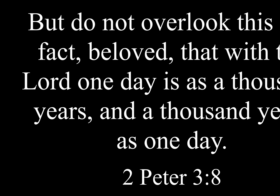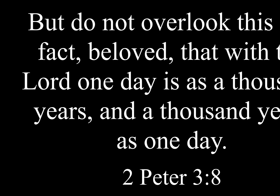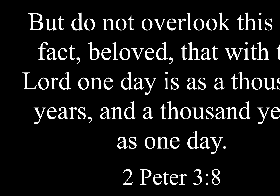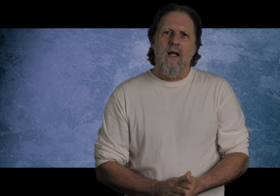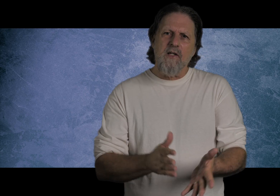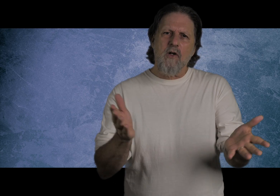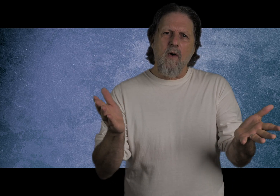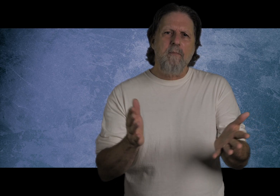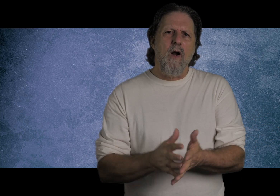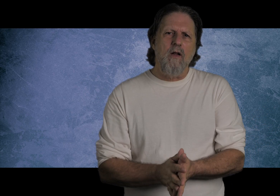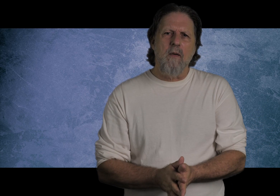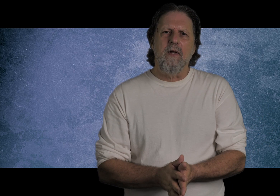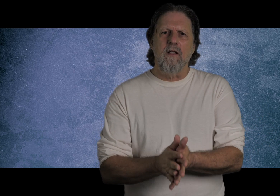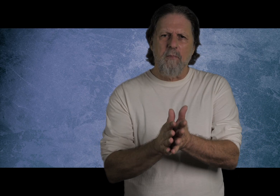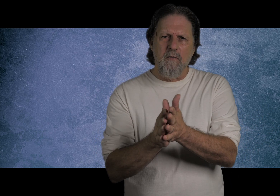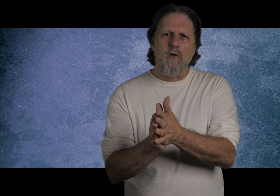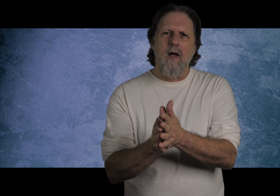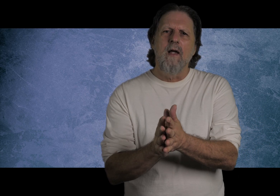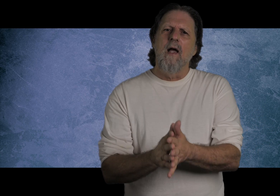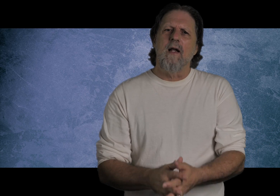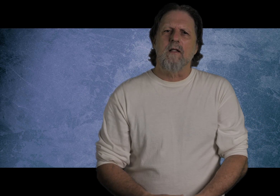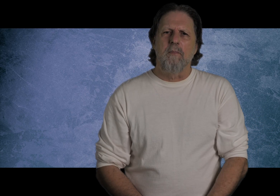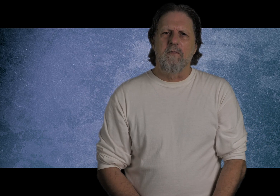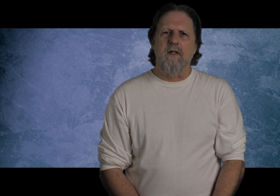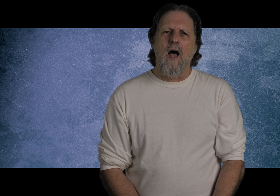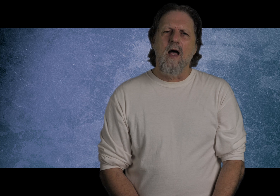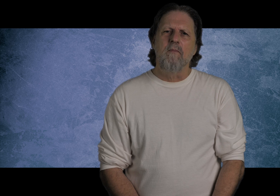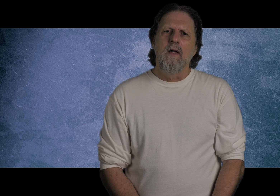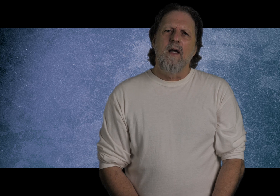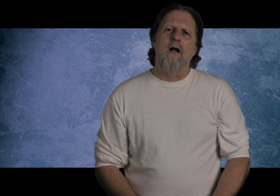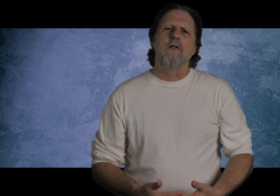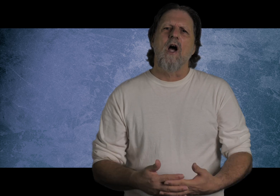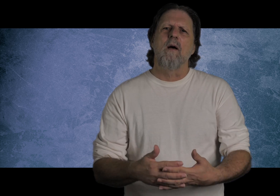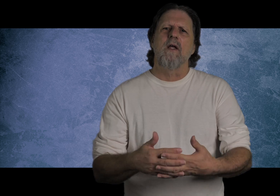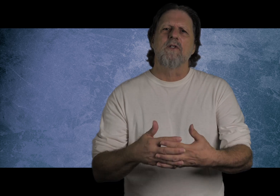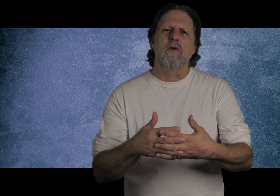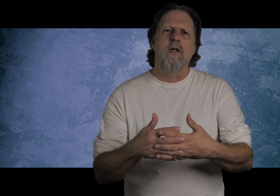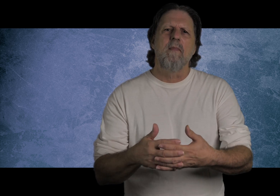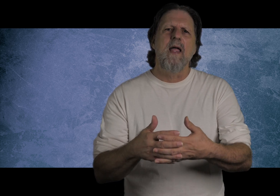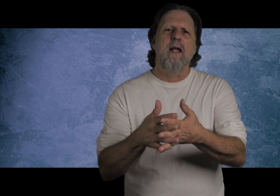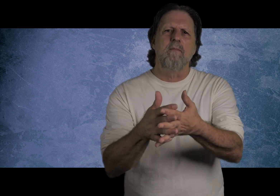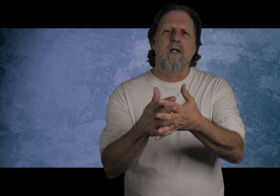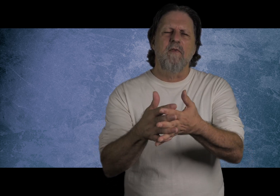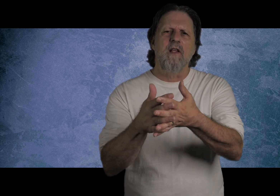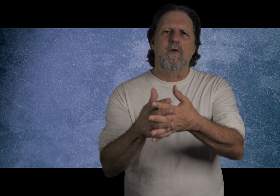day. He's going to wrap it all up in the perfect way, and at the perfect time. And our job is to remain and be faithful